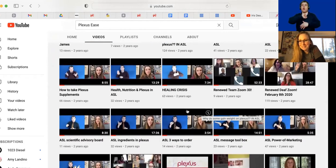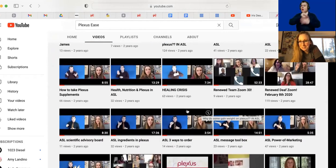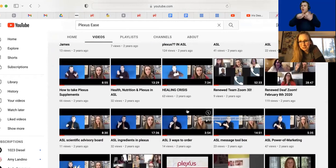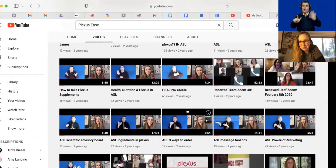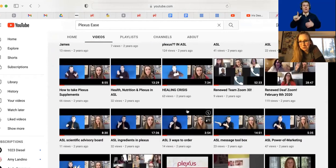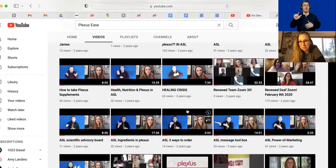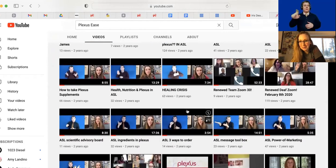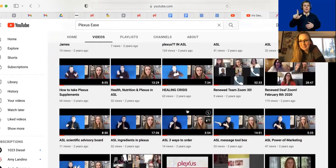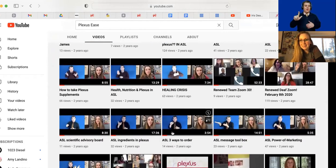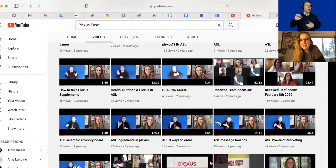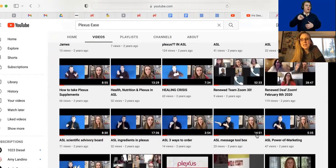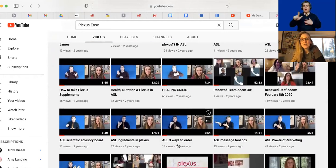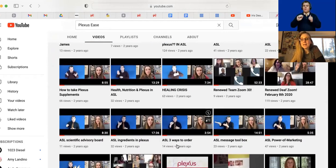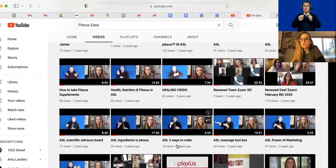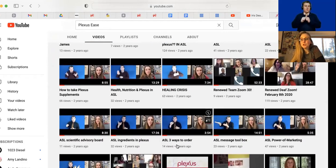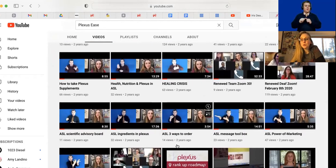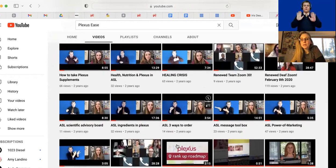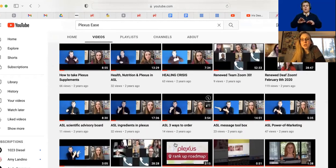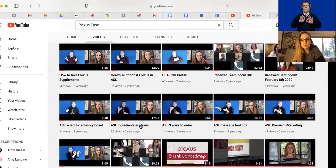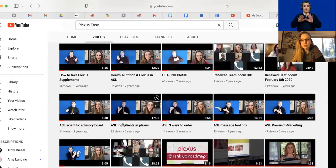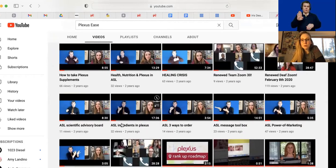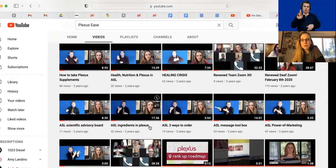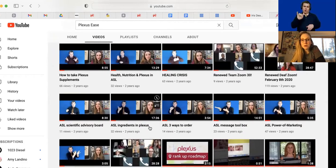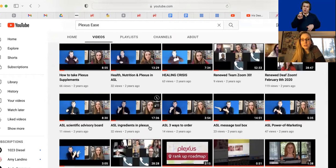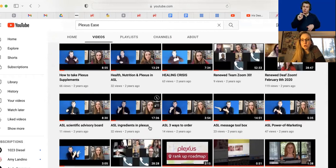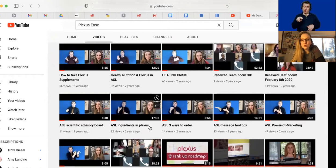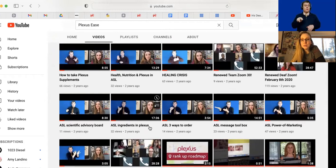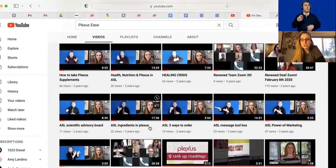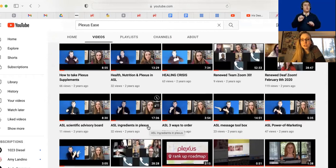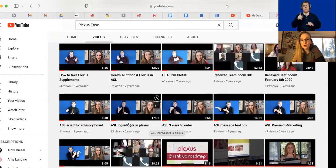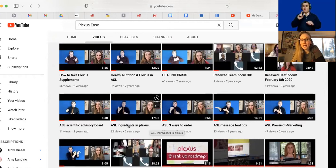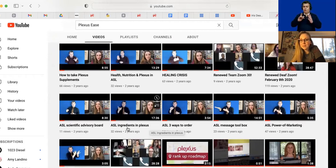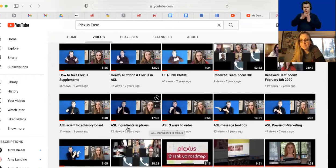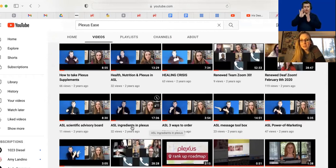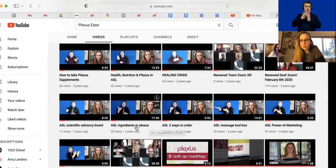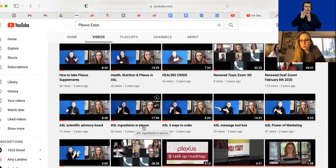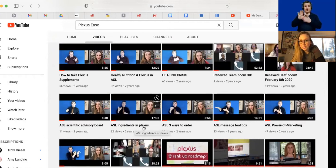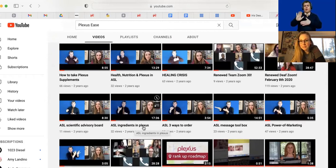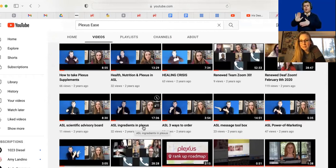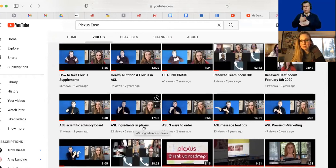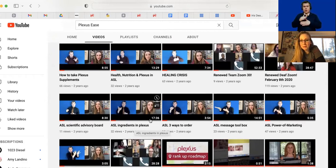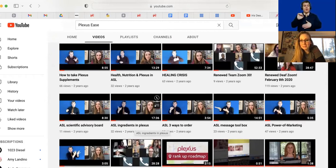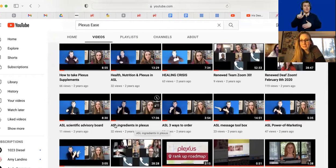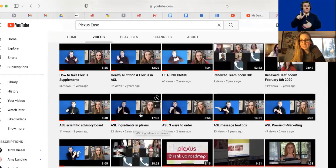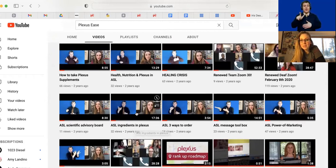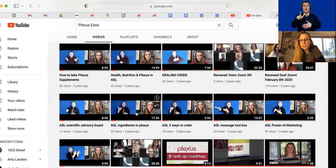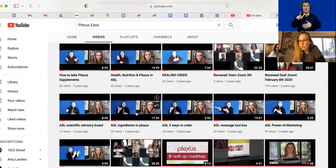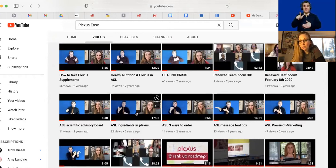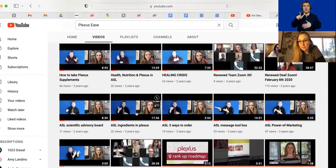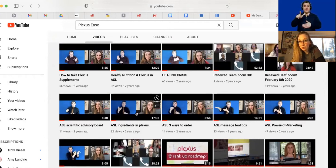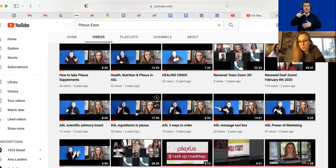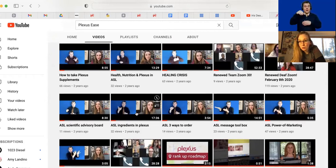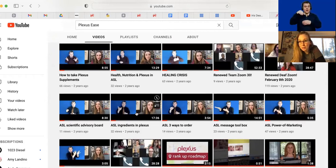our amazing interpreter, Brandon guys. You can come through here and you can share ASL ingredients in Plexus,